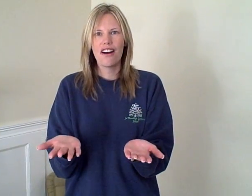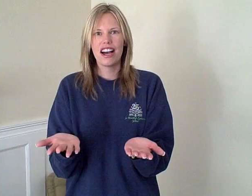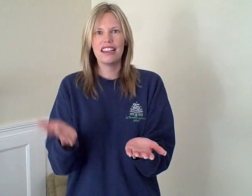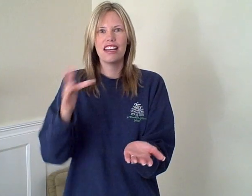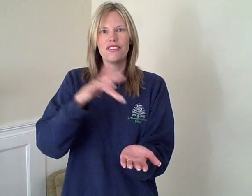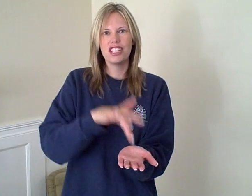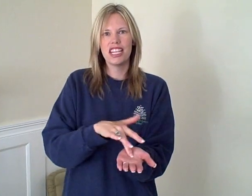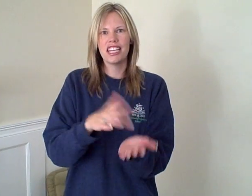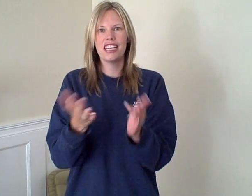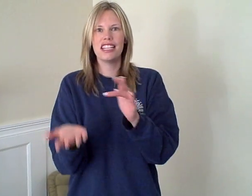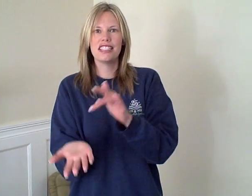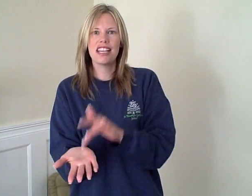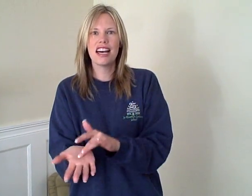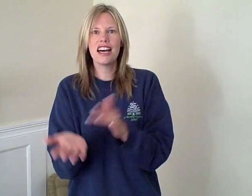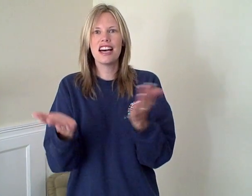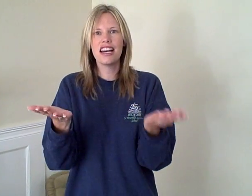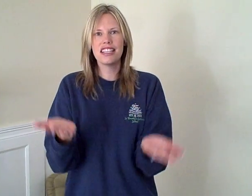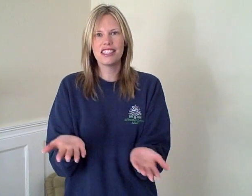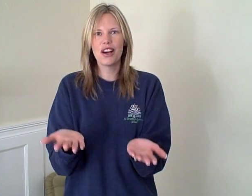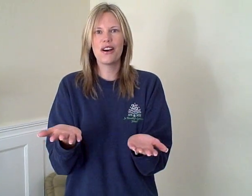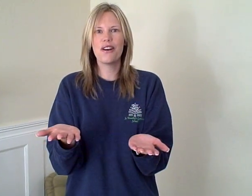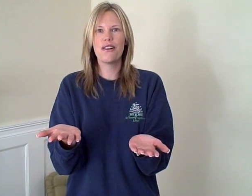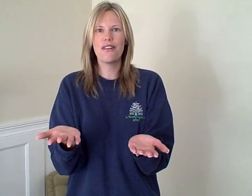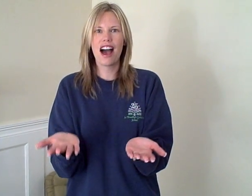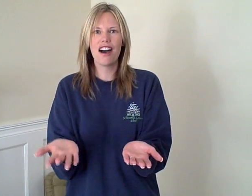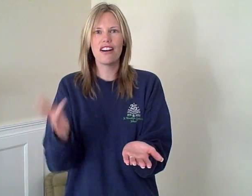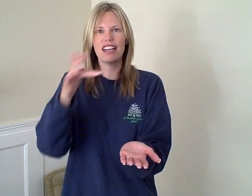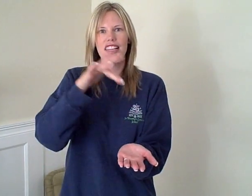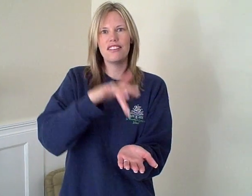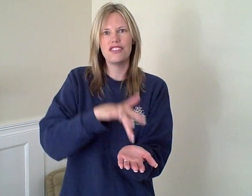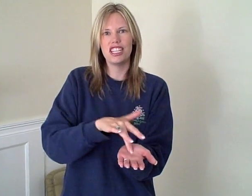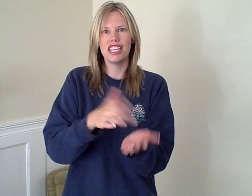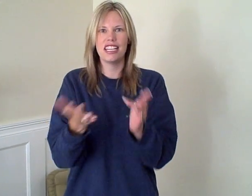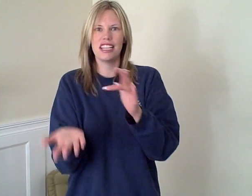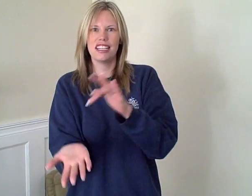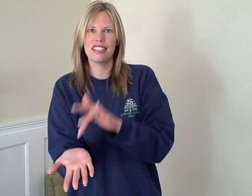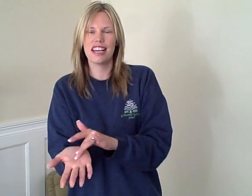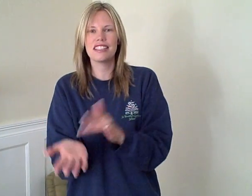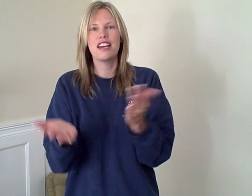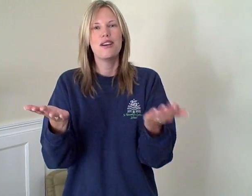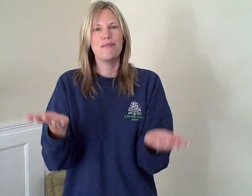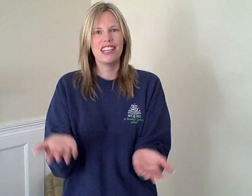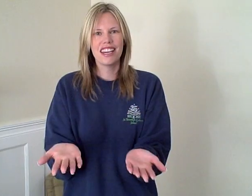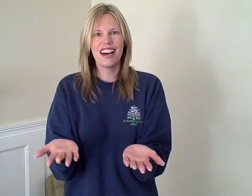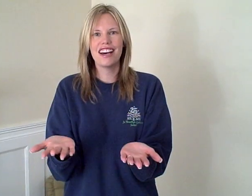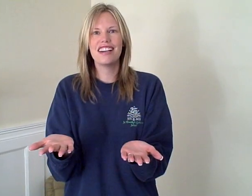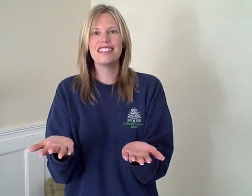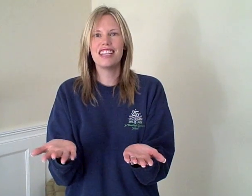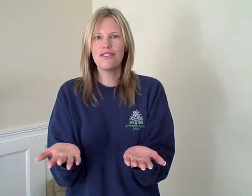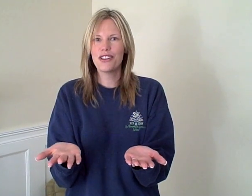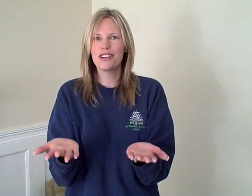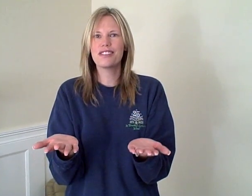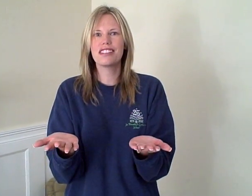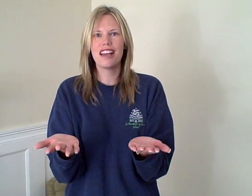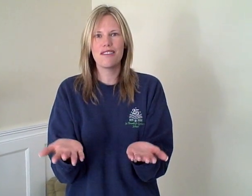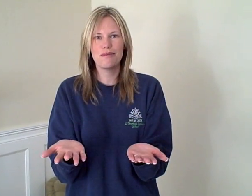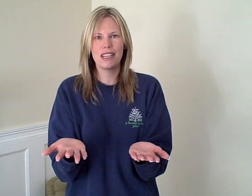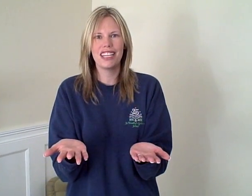I love Jesus Oh how I love Jesus Because he first loved me